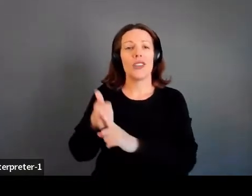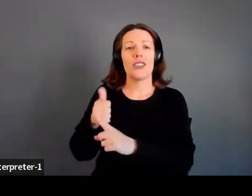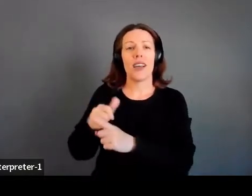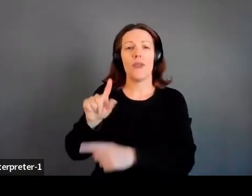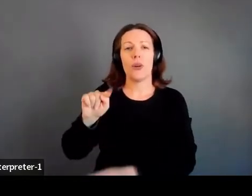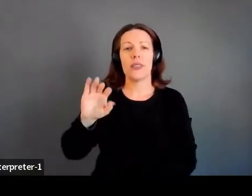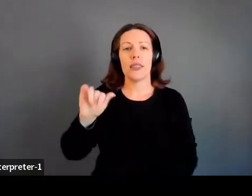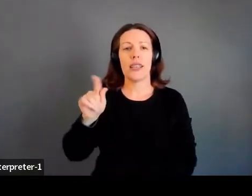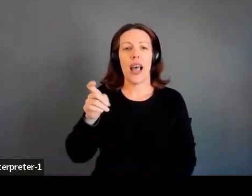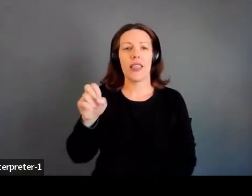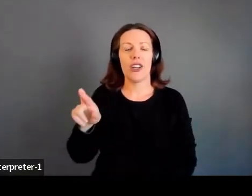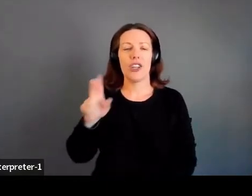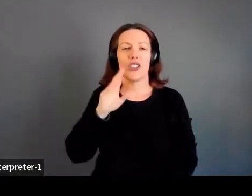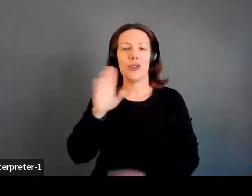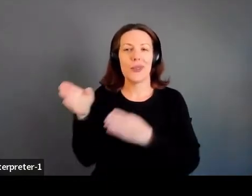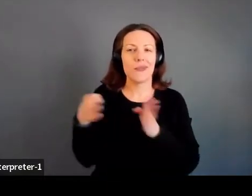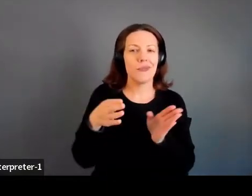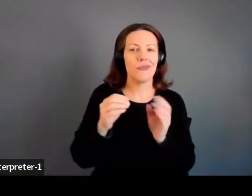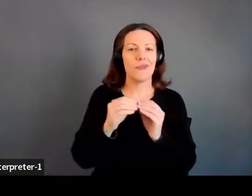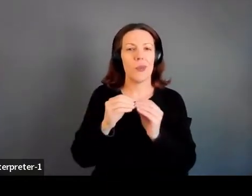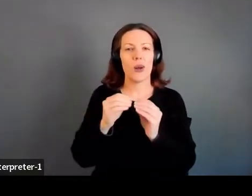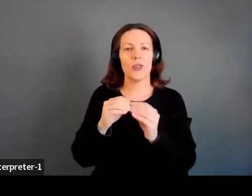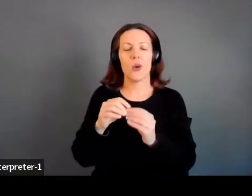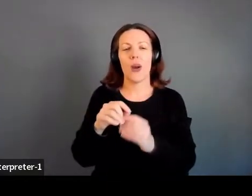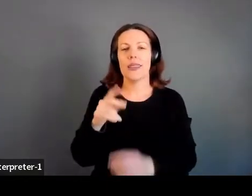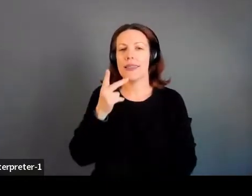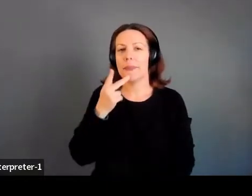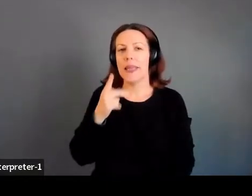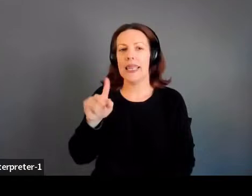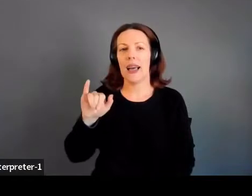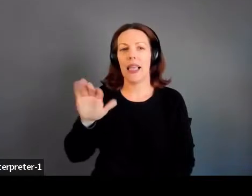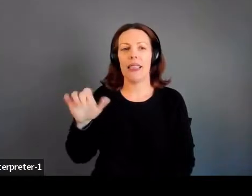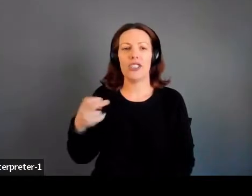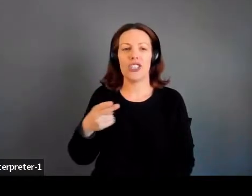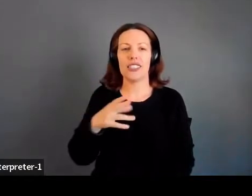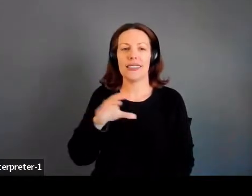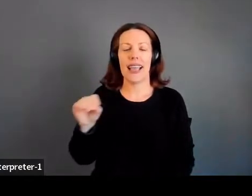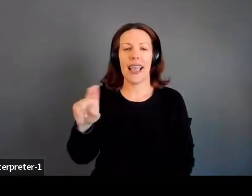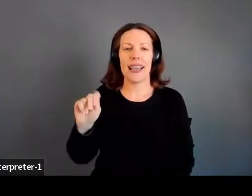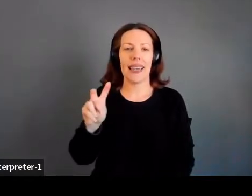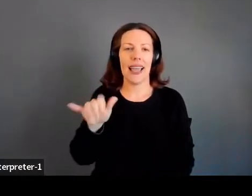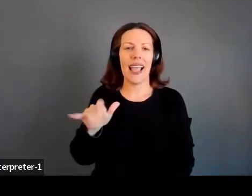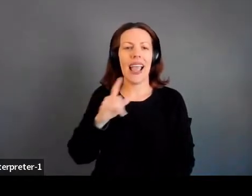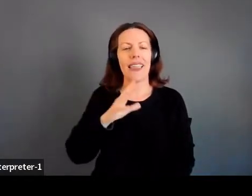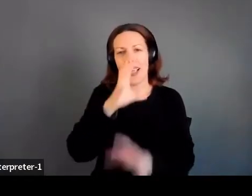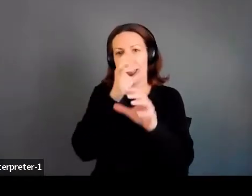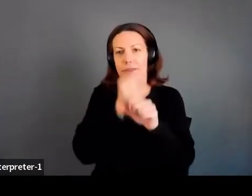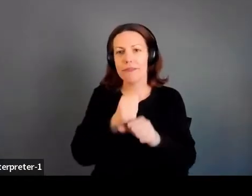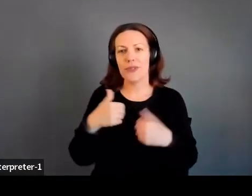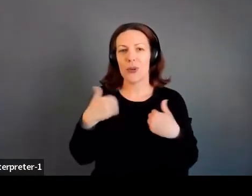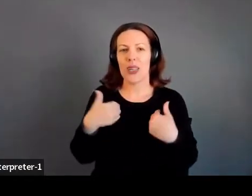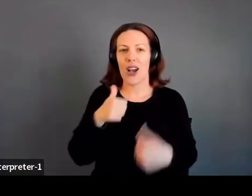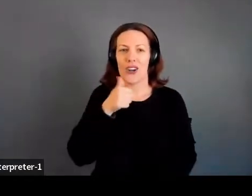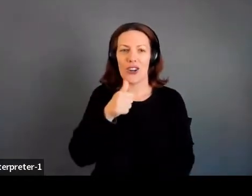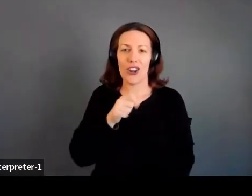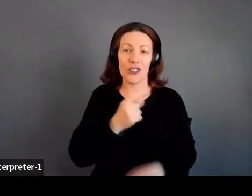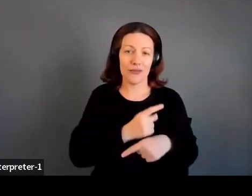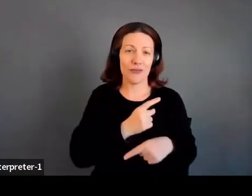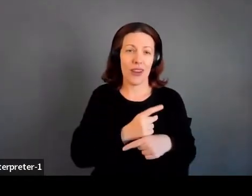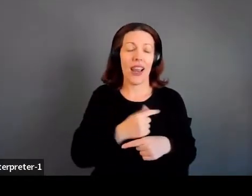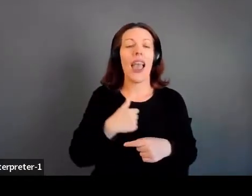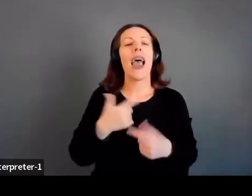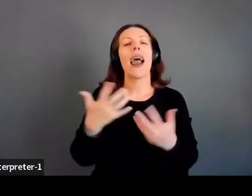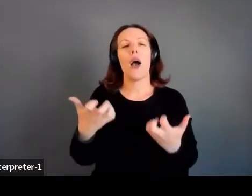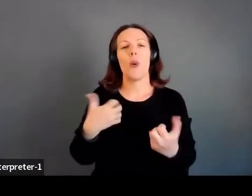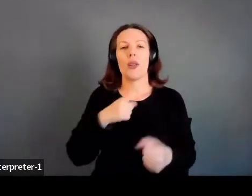towards books like Pinkalicious and Fancy Nancy, which was just fun, right? And, and appealing to a young girl. And I wanted to